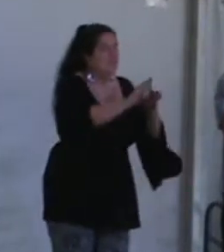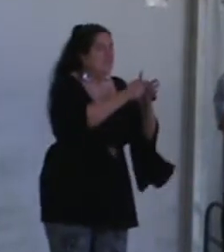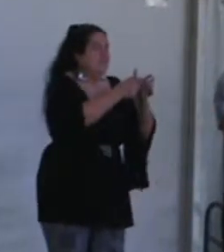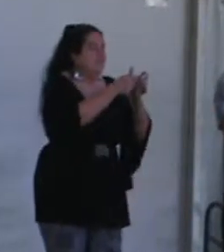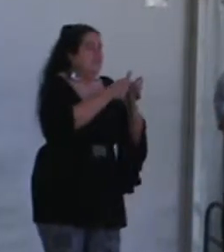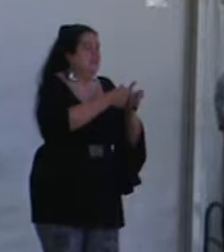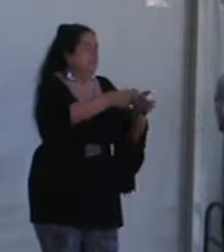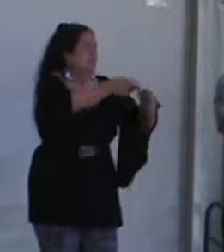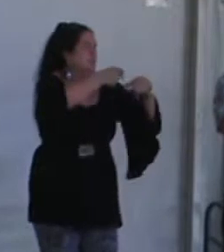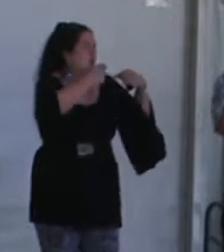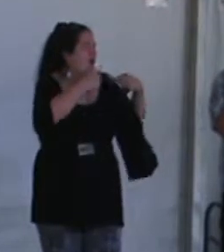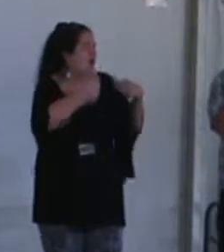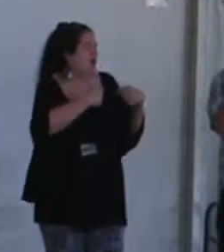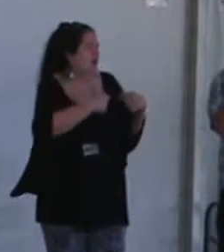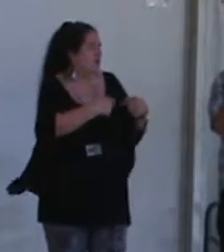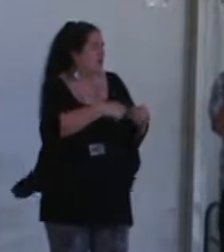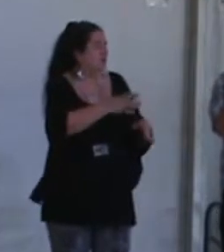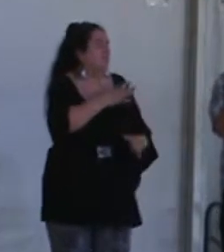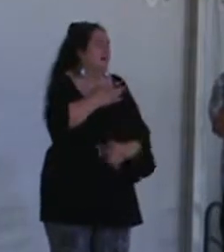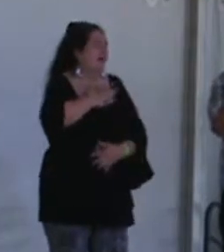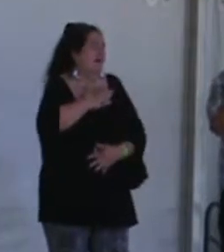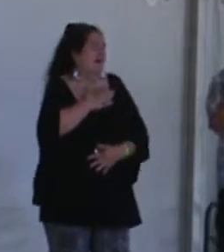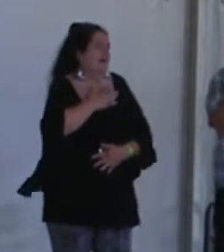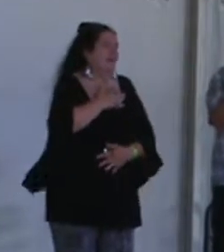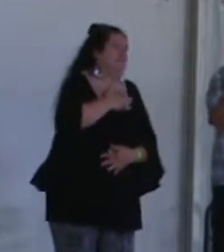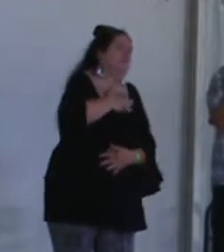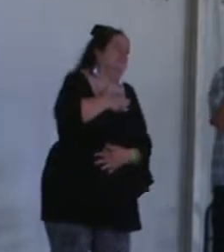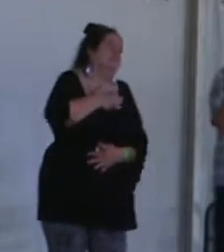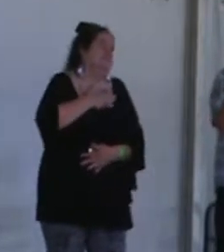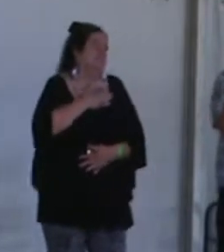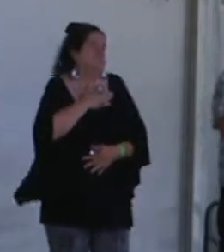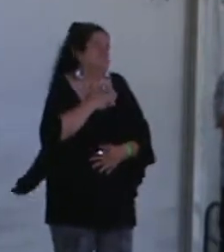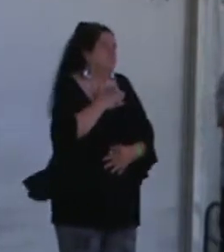the keep in his heart of mine.